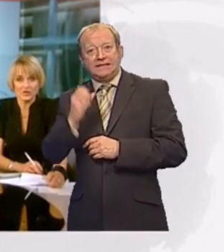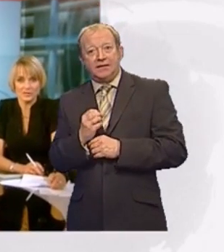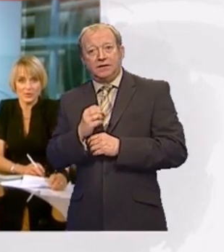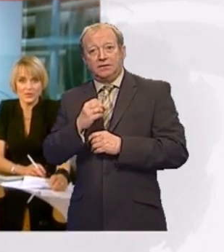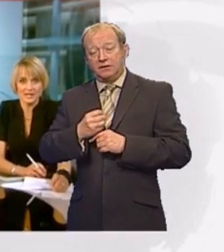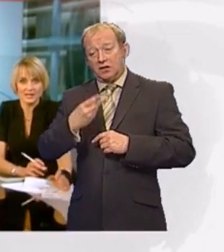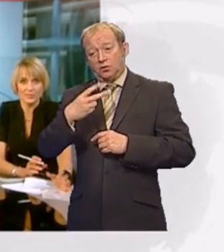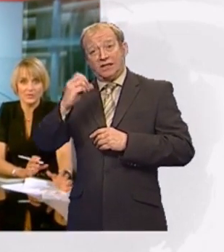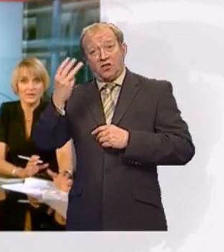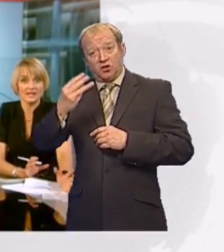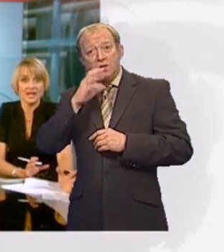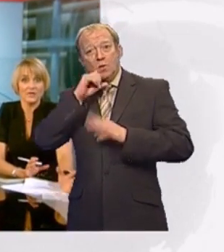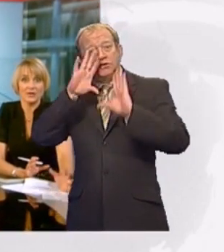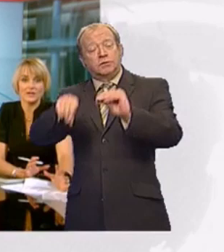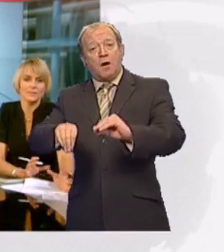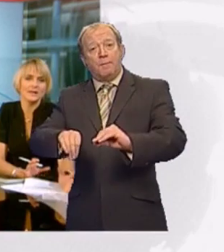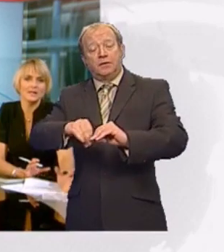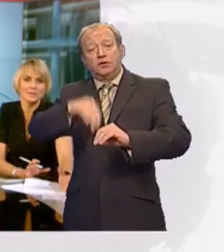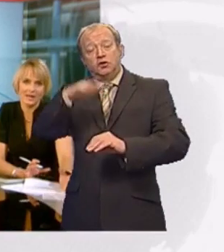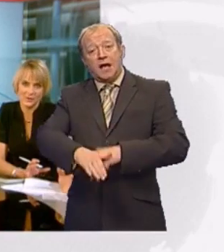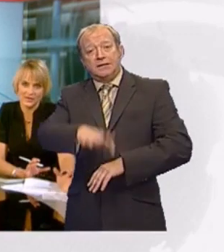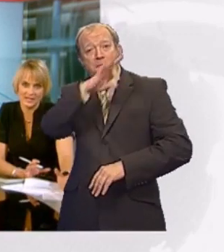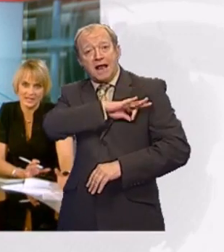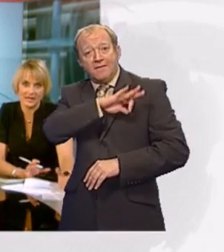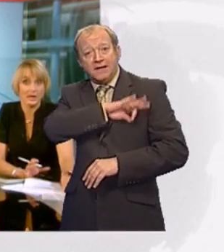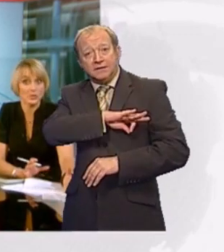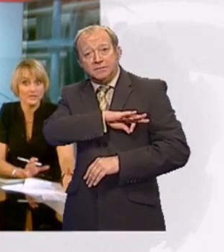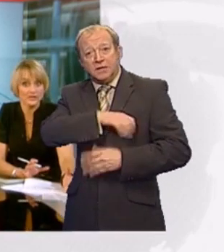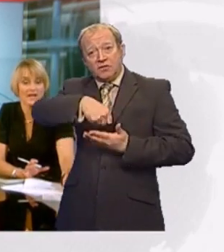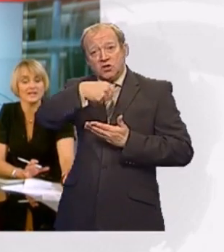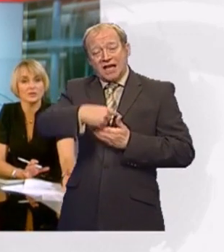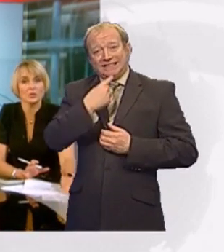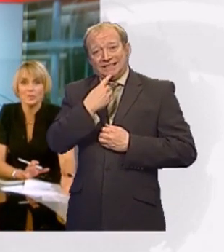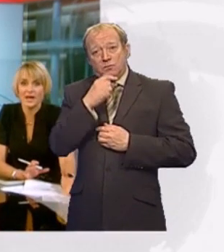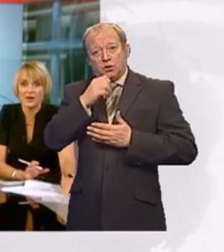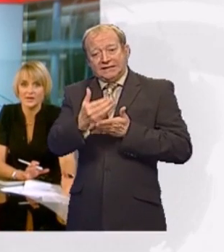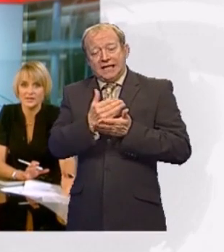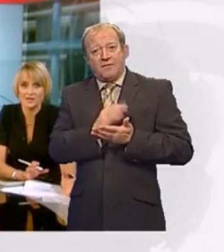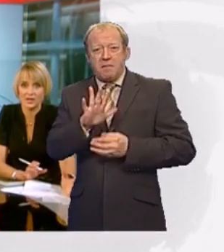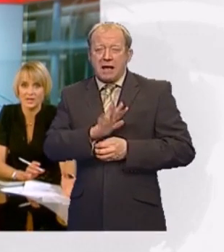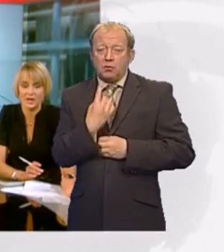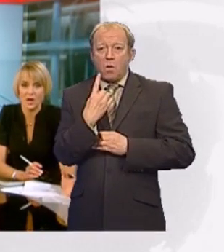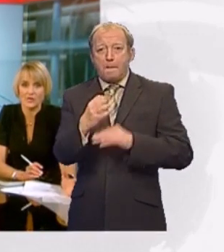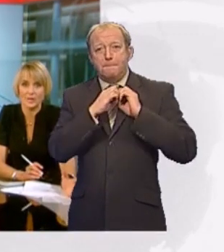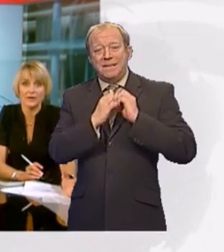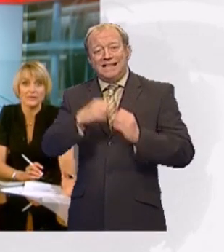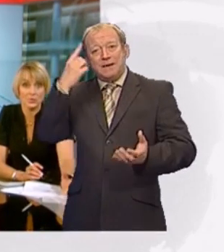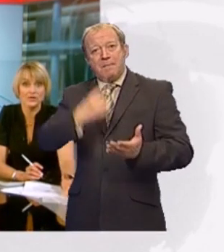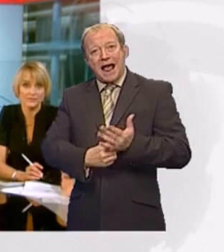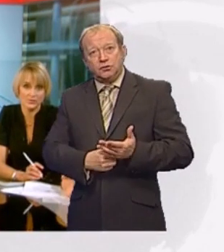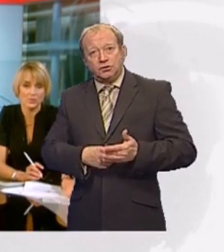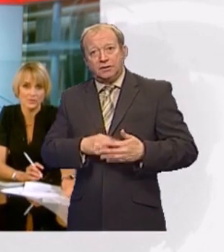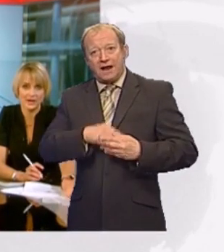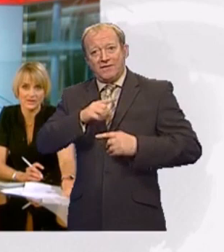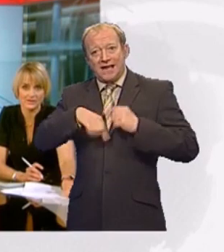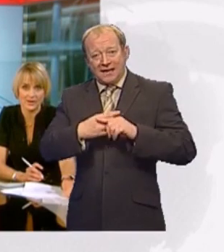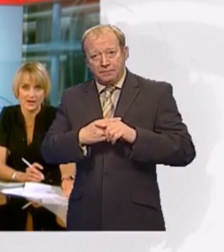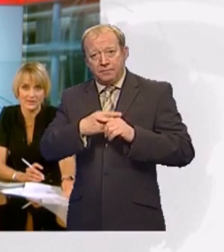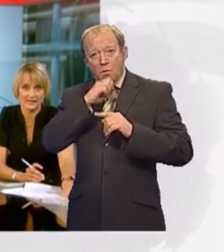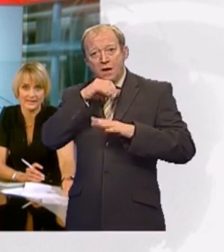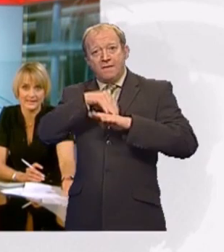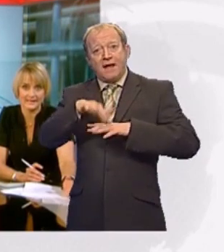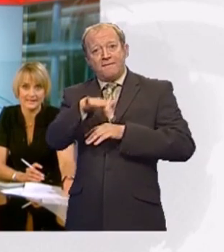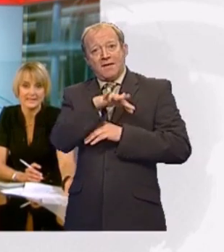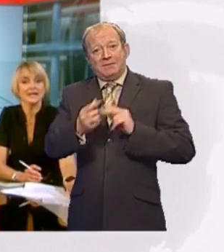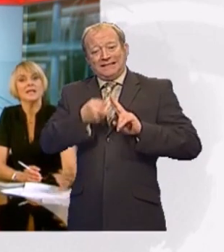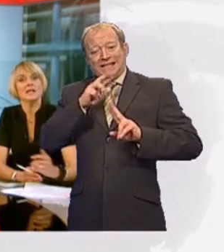Chancellor, George Osborne, said the move would save around £1 billion a year and would affect all parents earning over about £44,000